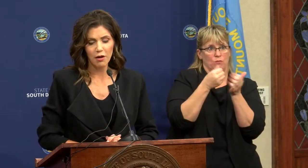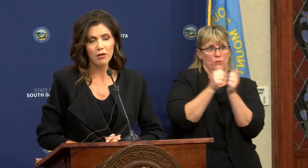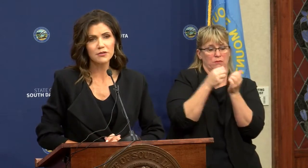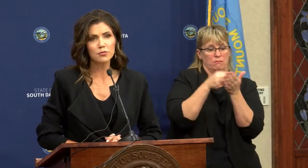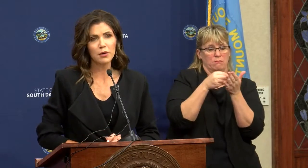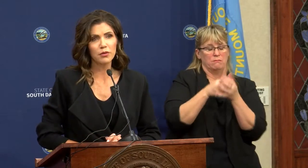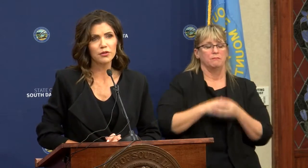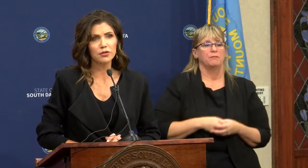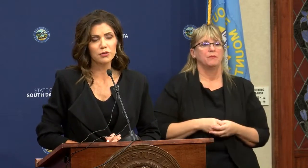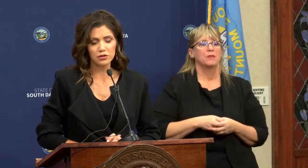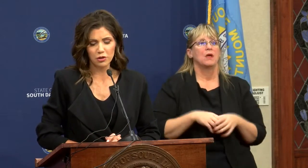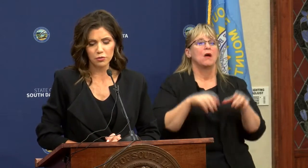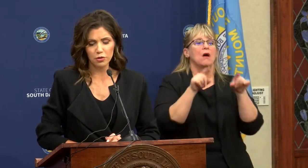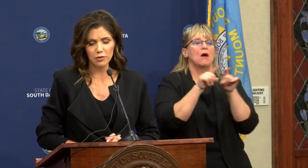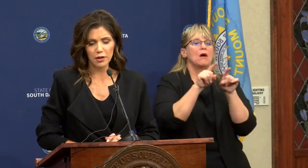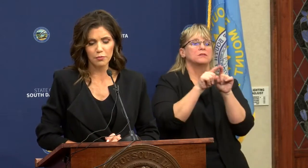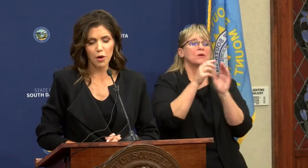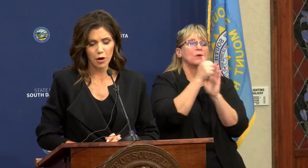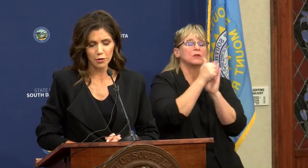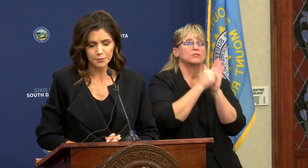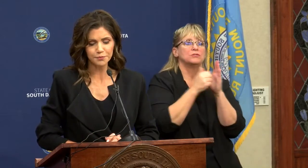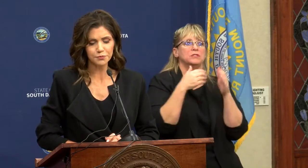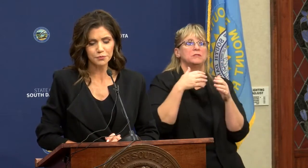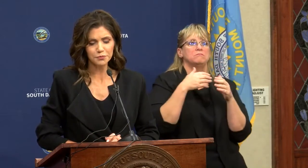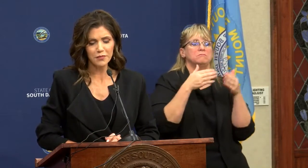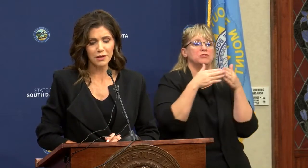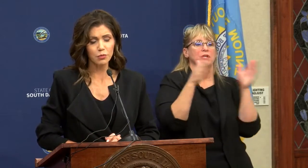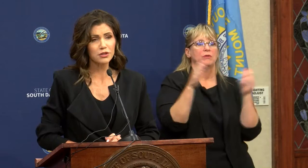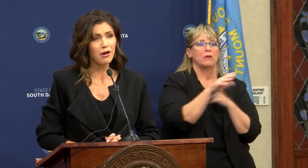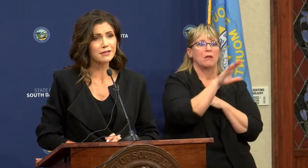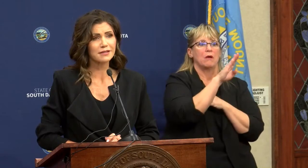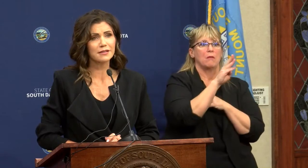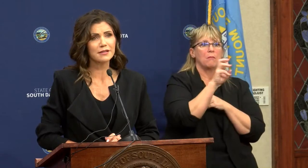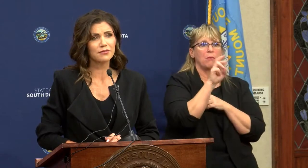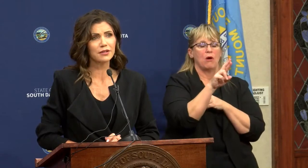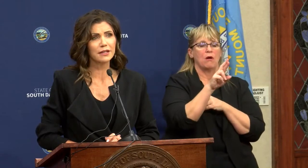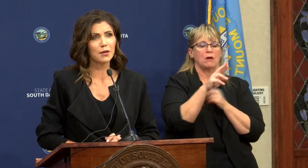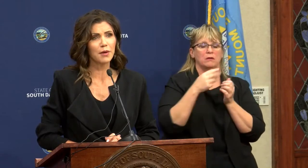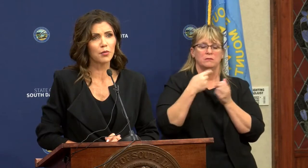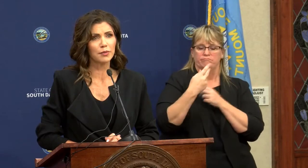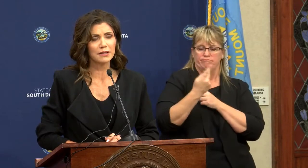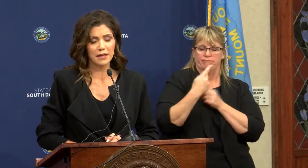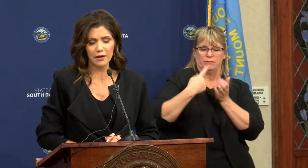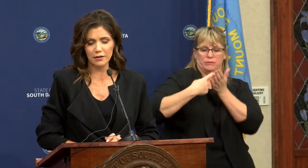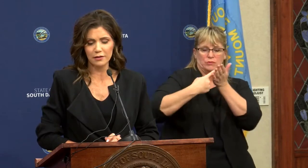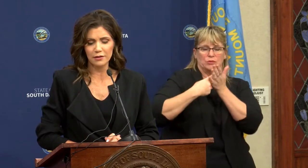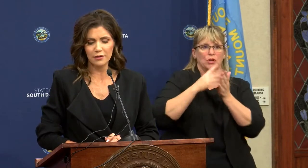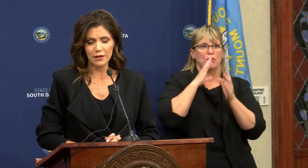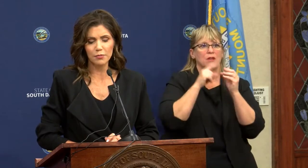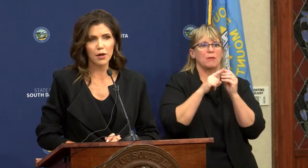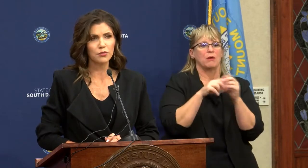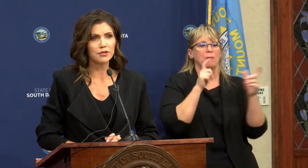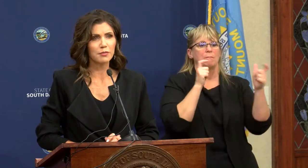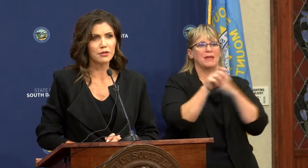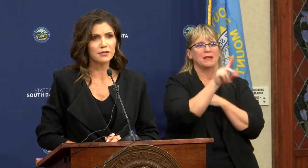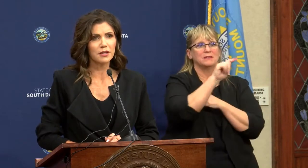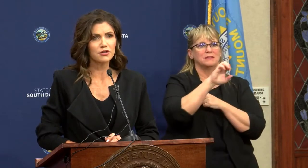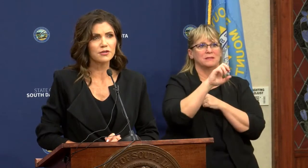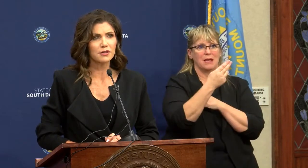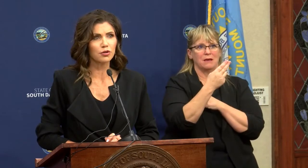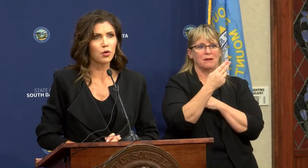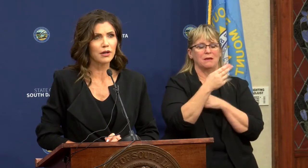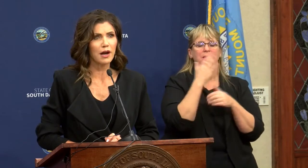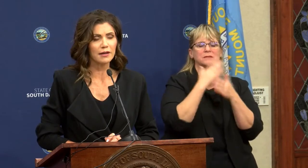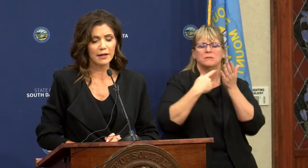I also met with Attorney General Barr and we talked extensively about big tech and about some of the